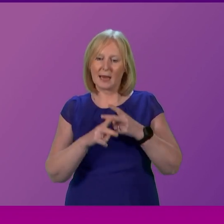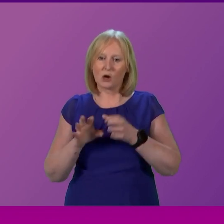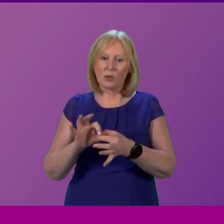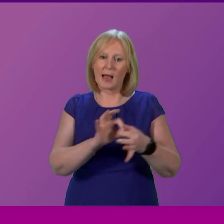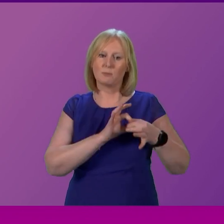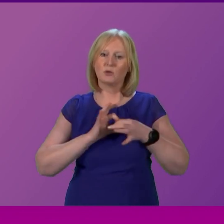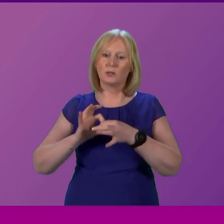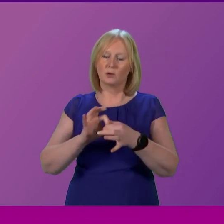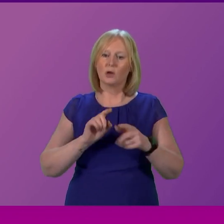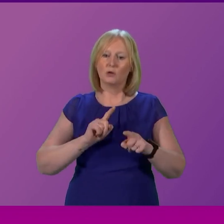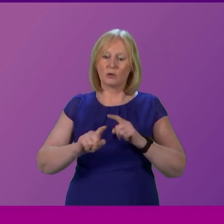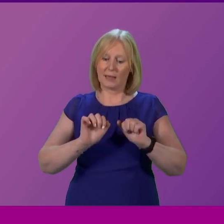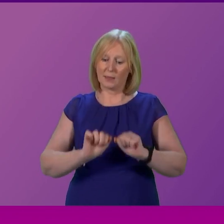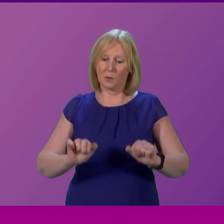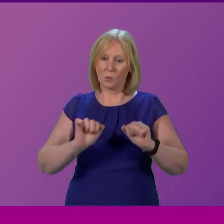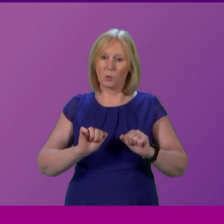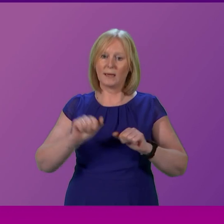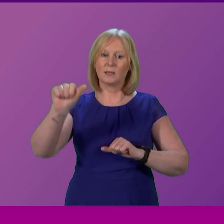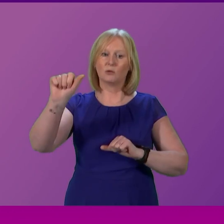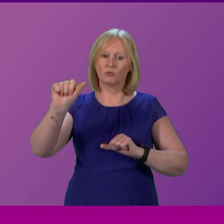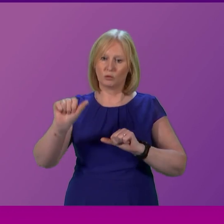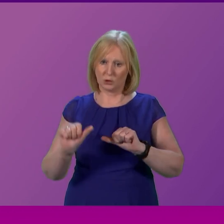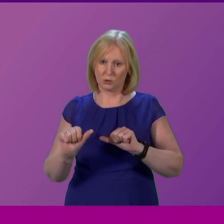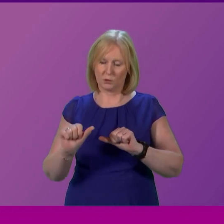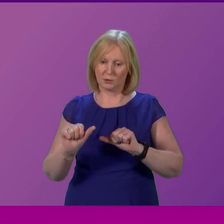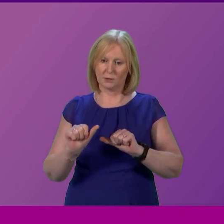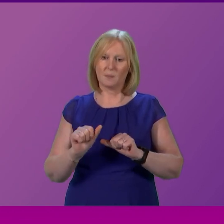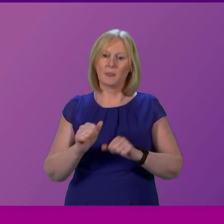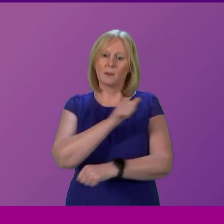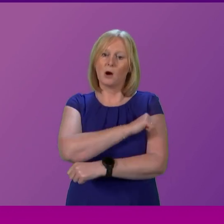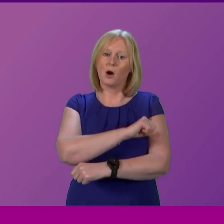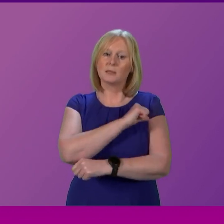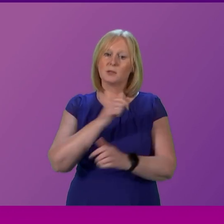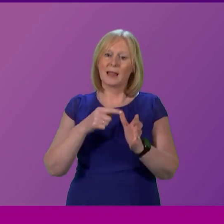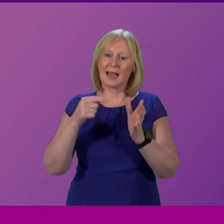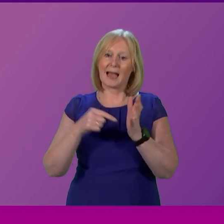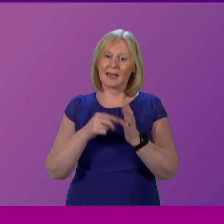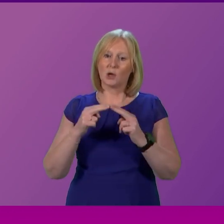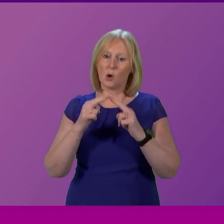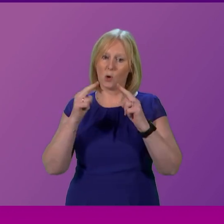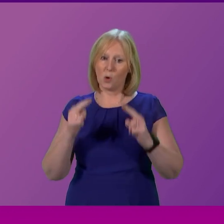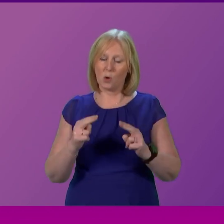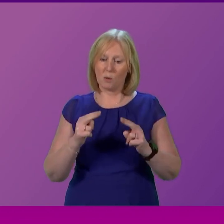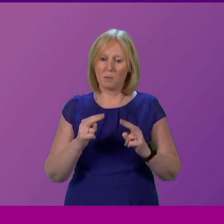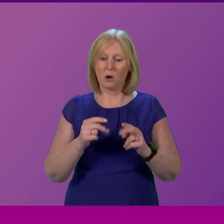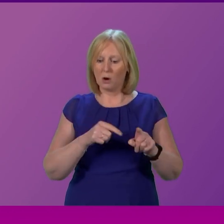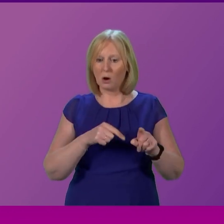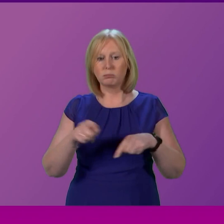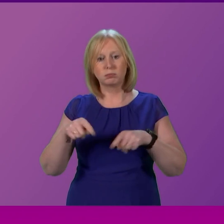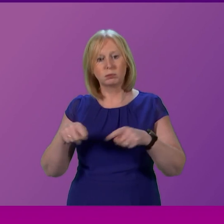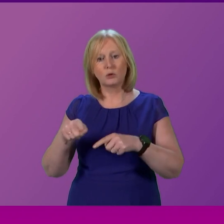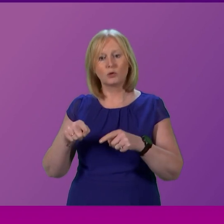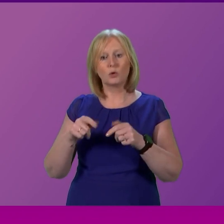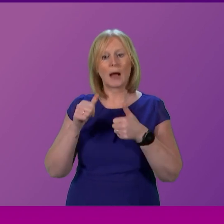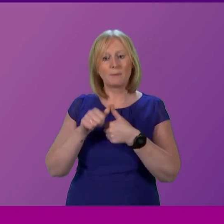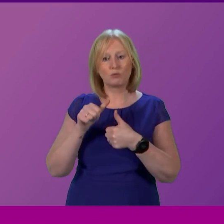these weights. These measures include initiatives such as hospital at home, ensuring people are directed to the most appropriate urgent care settings and